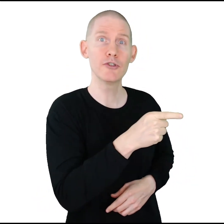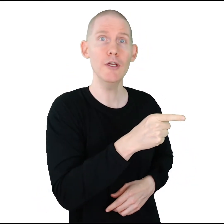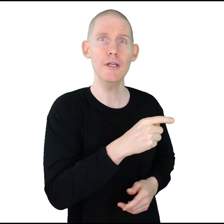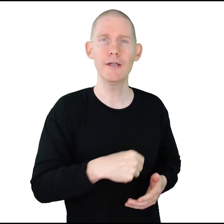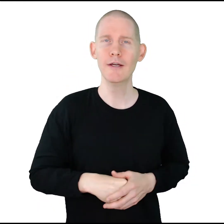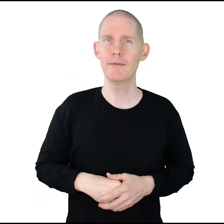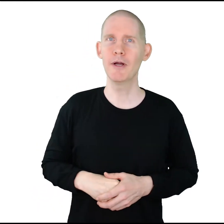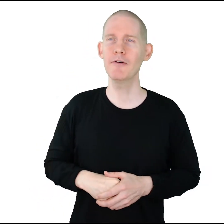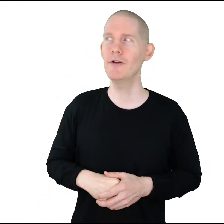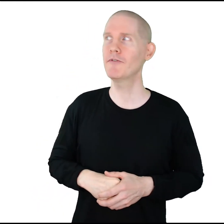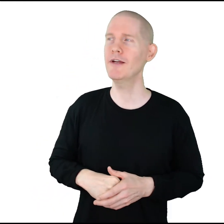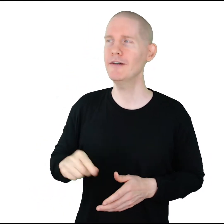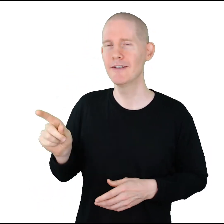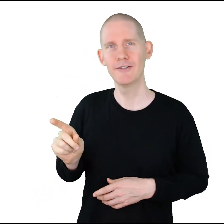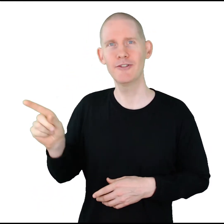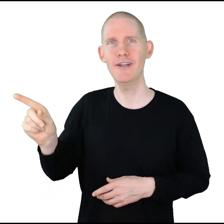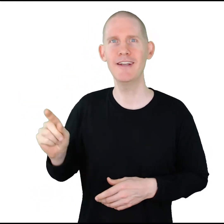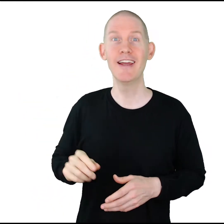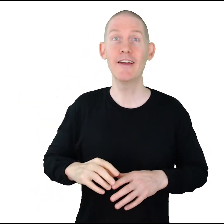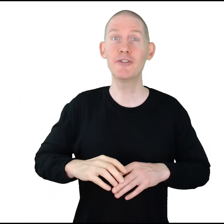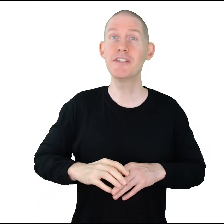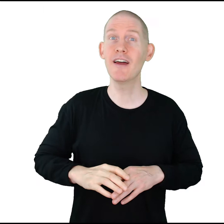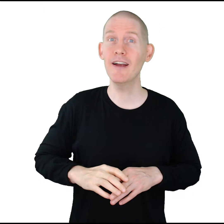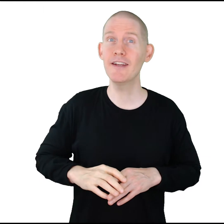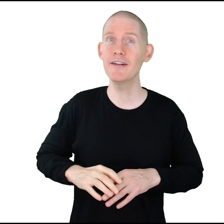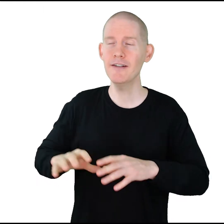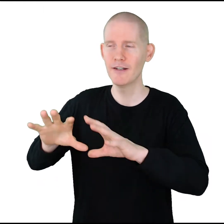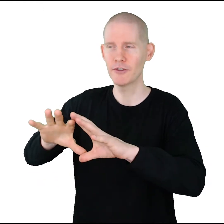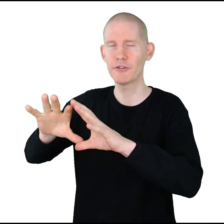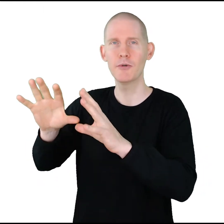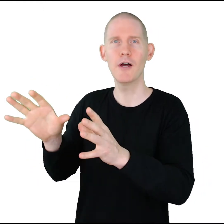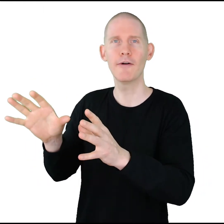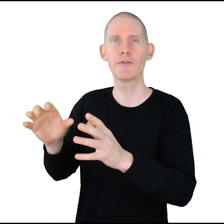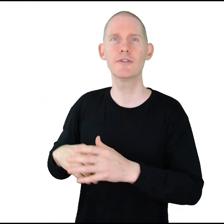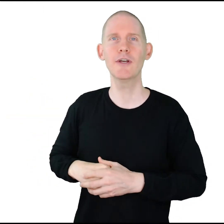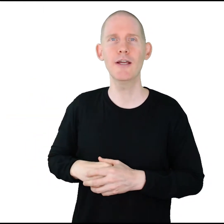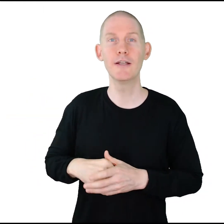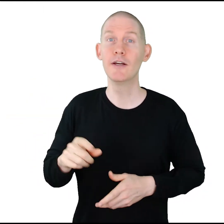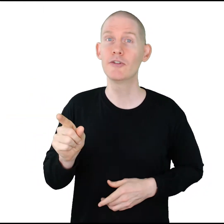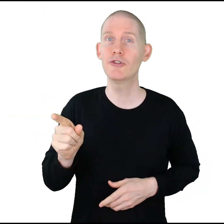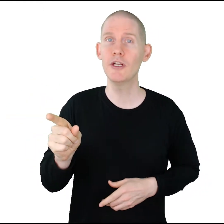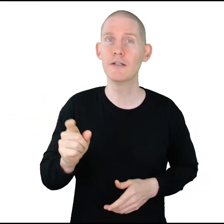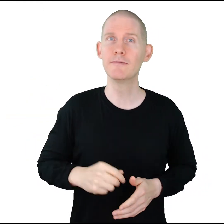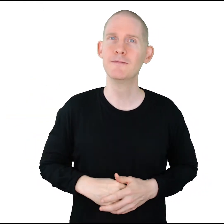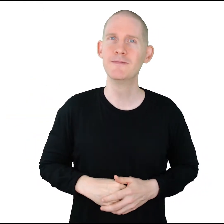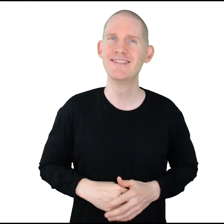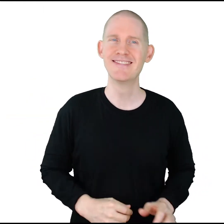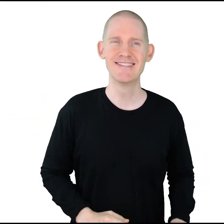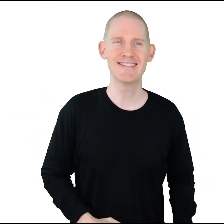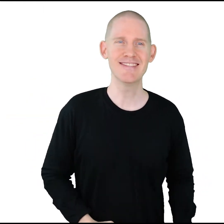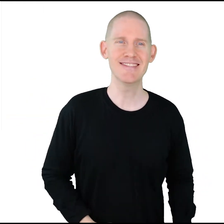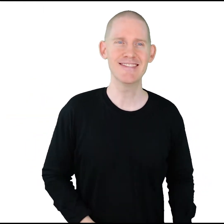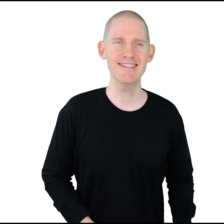She. Mary over there. She. If she's not here, just do it off to the side. She. Mm-hmm.